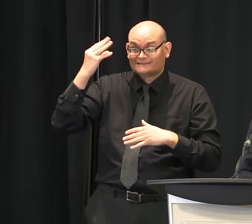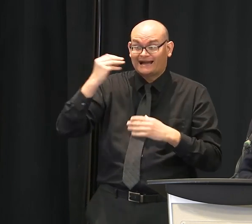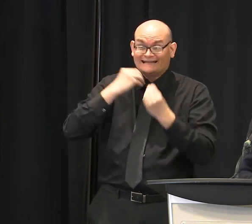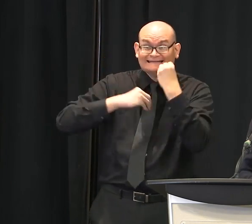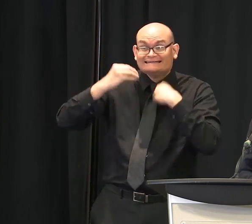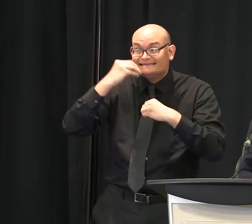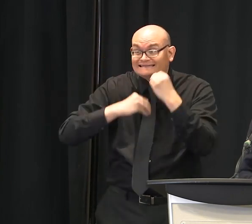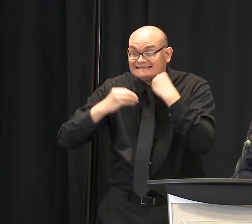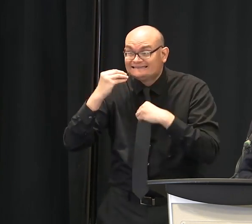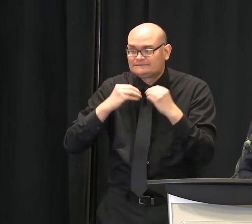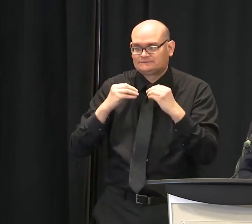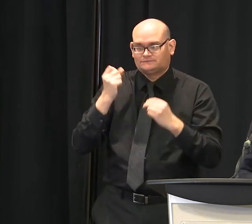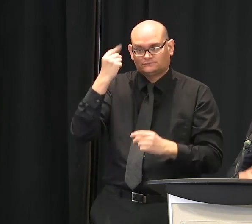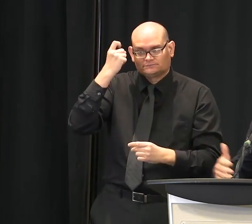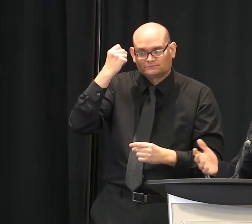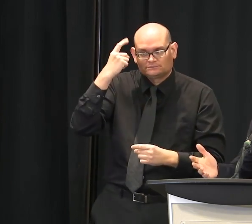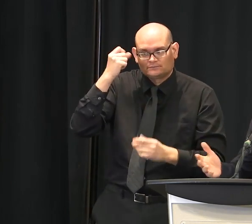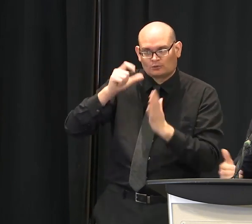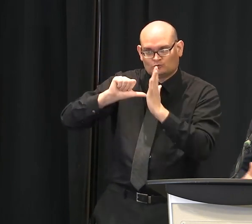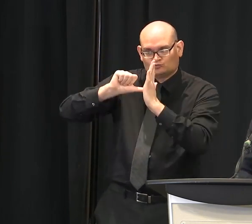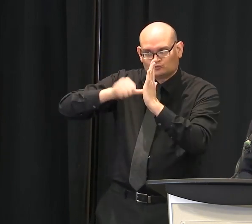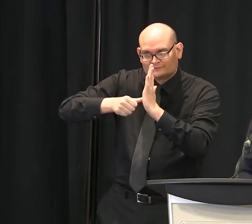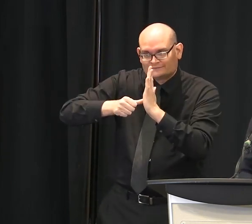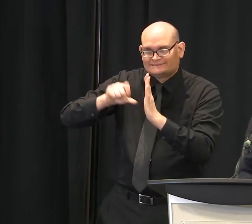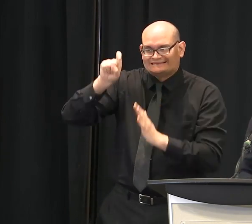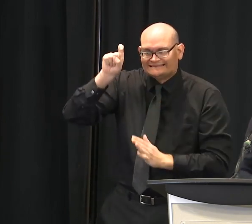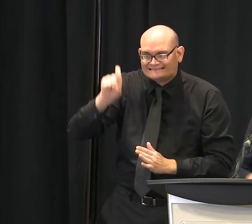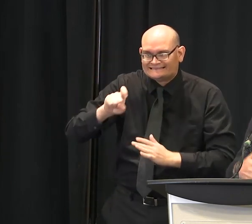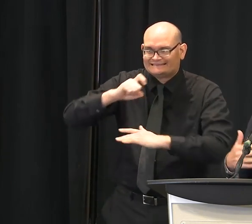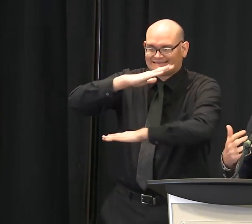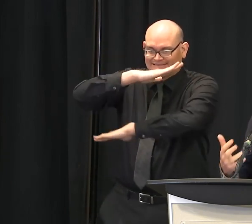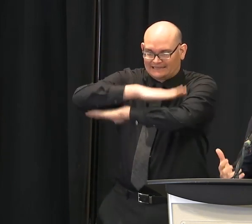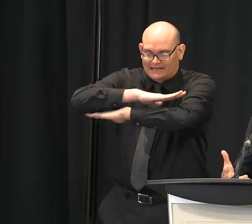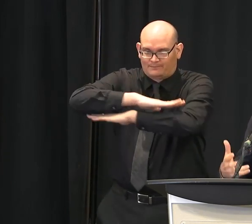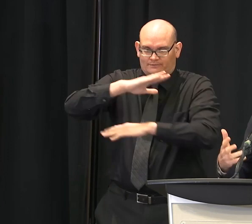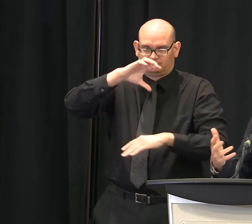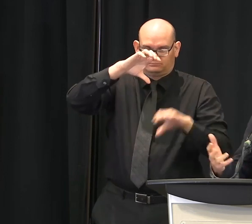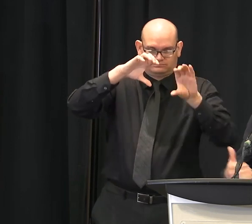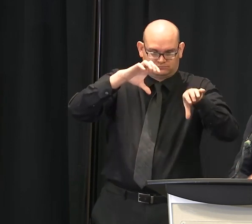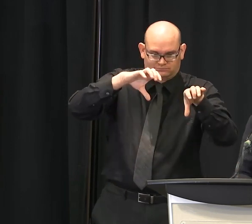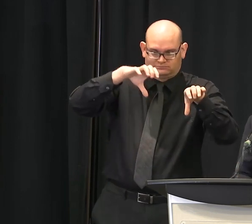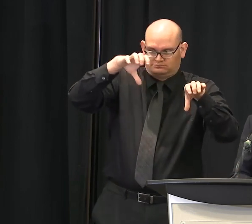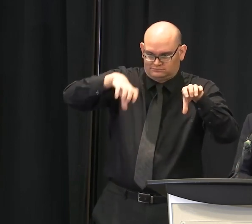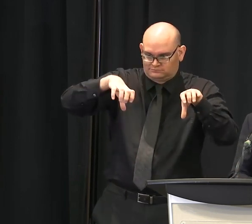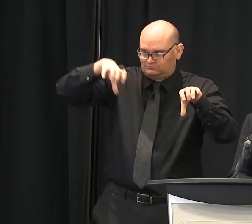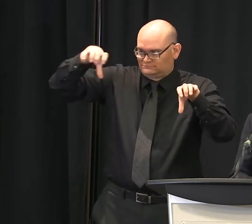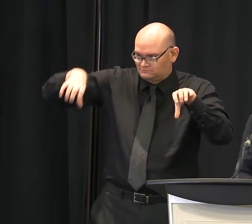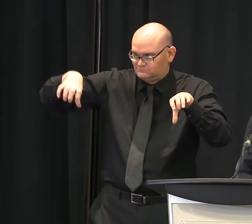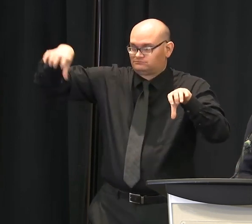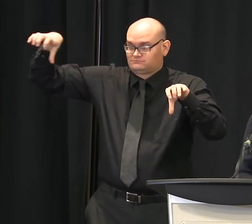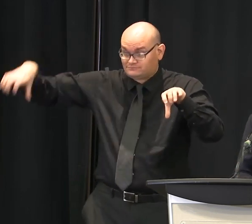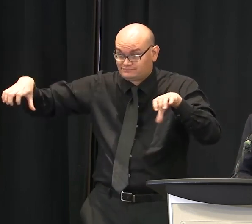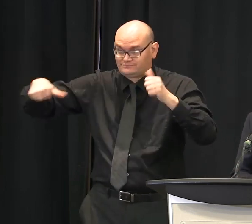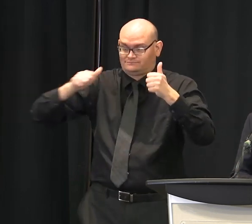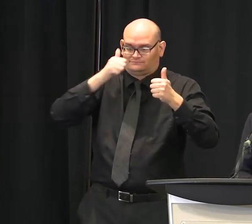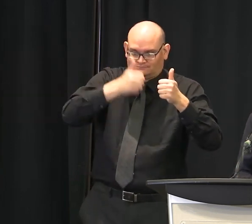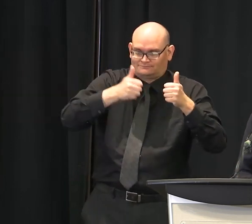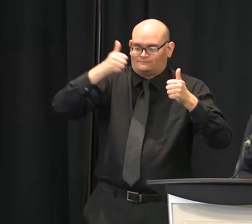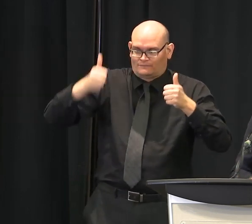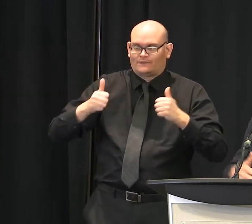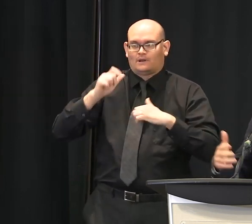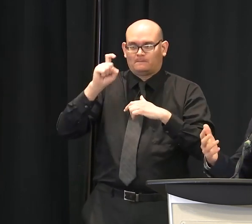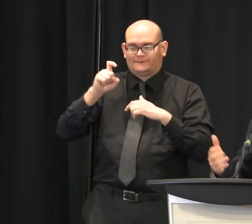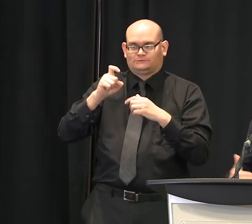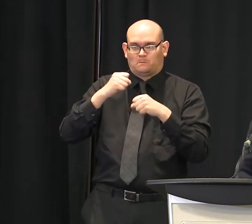dining purposes, that restaurants have plenty of room to spread out so people will be comfortable going to those restaurants, and